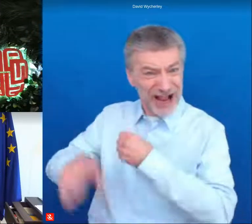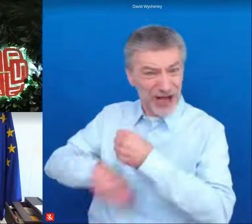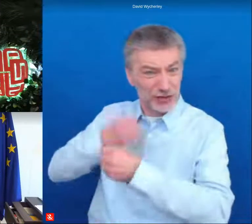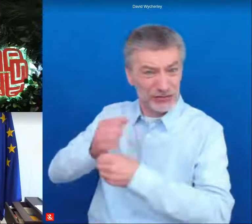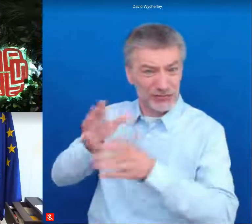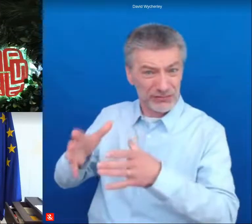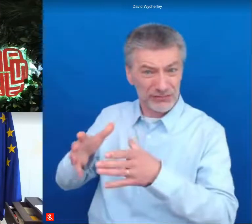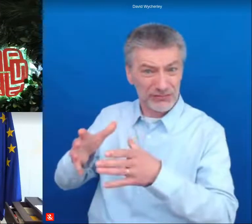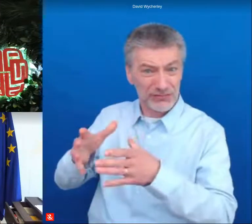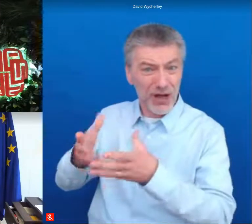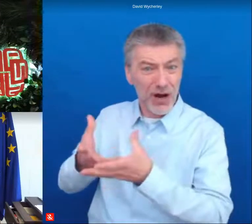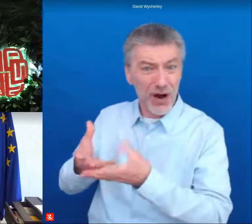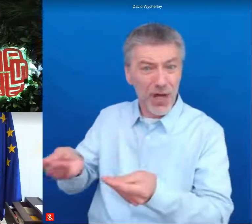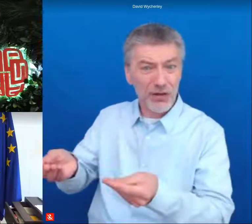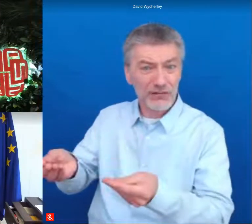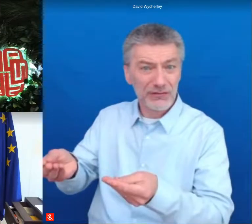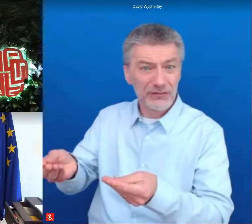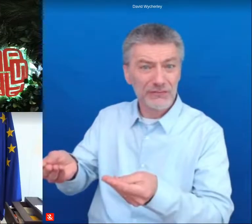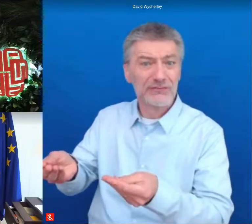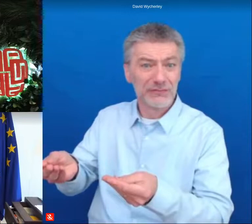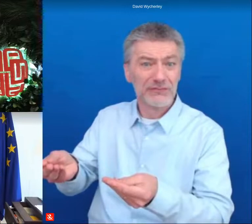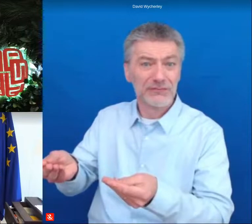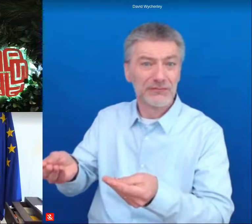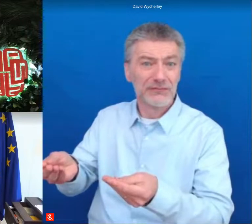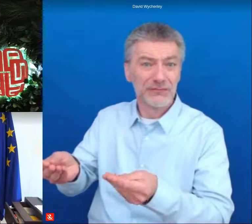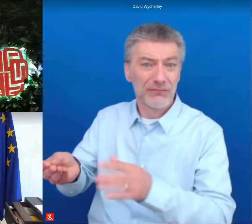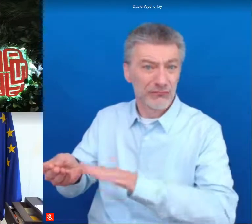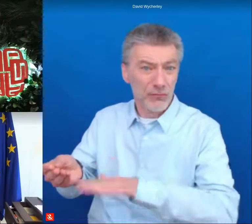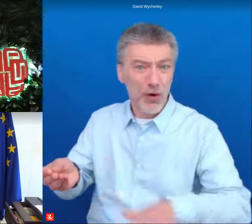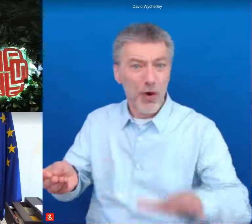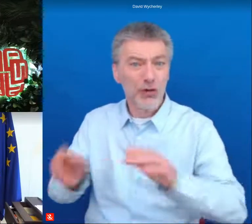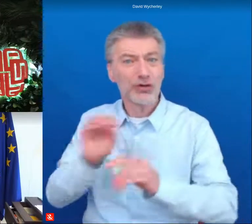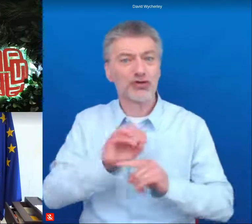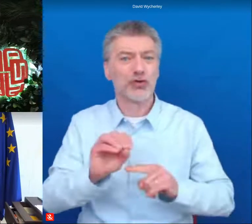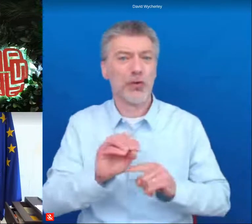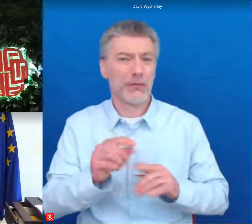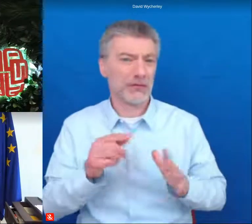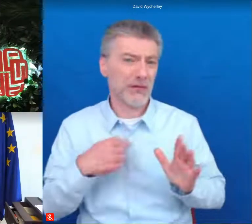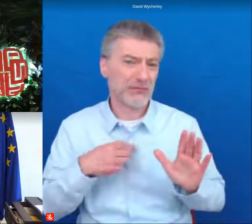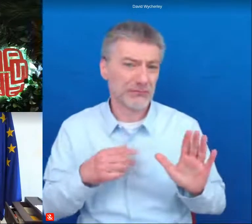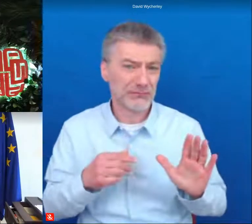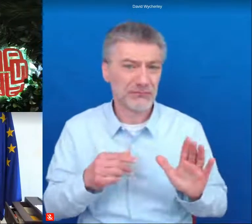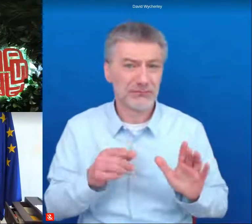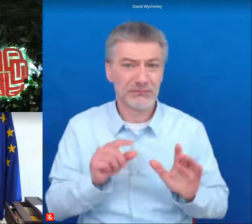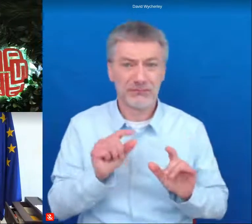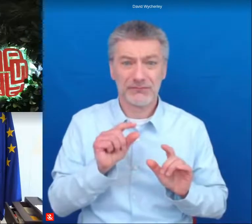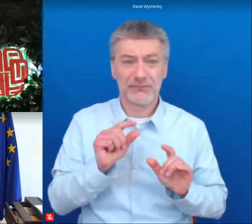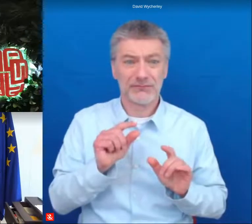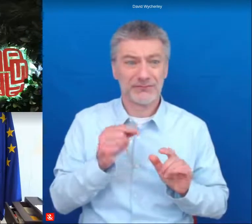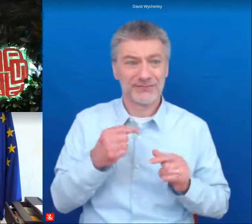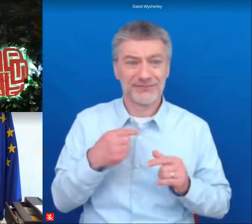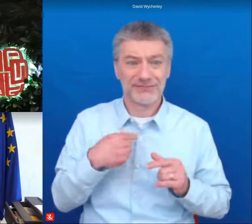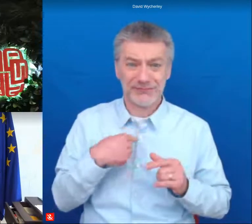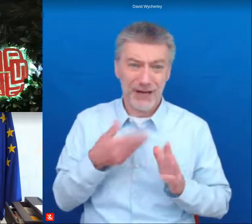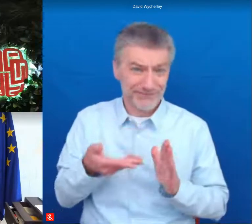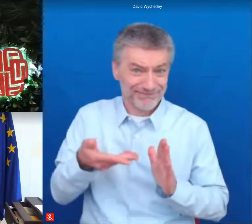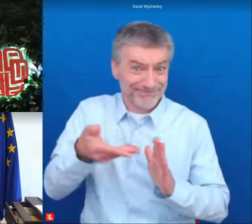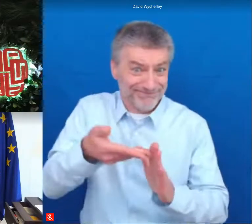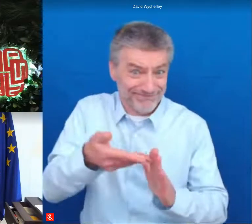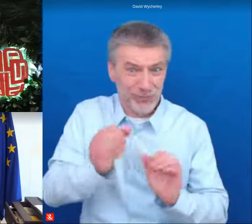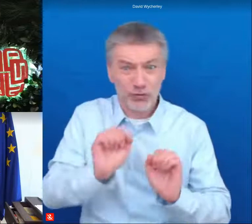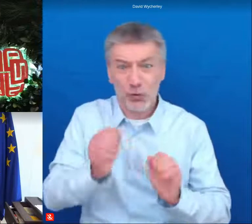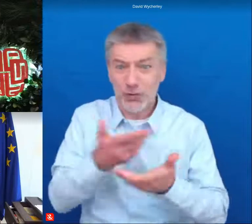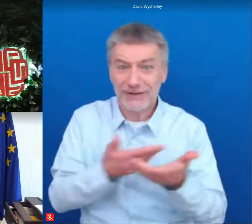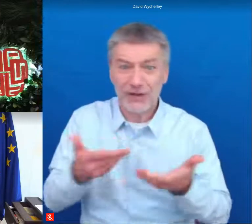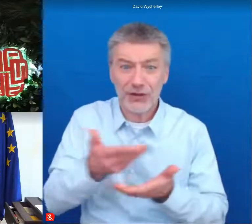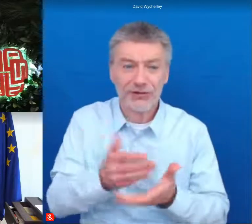is lost in europe and so let me just add this small hint to the discussion that you are having